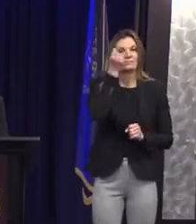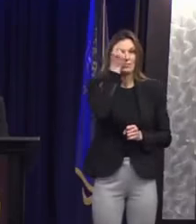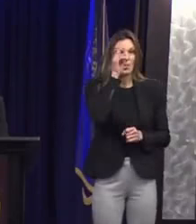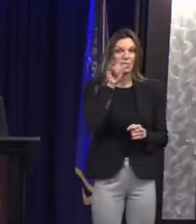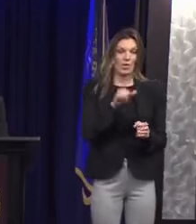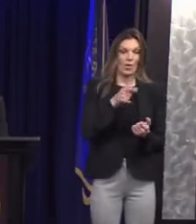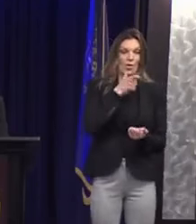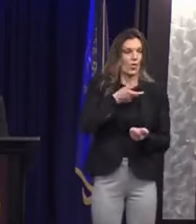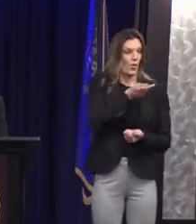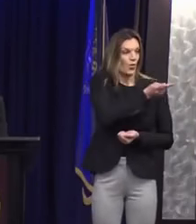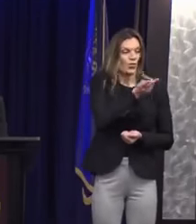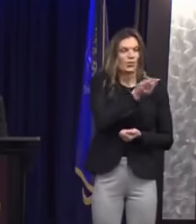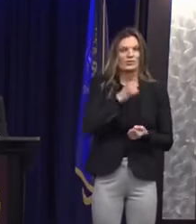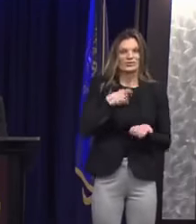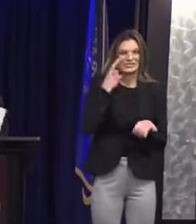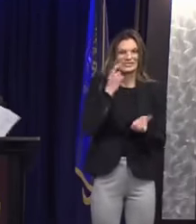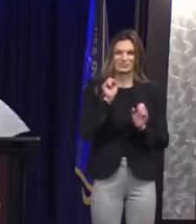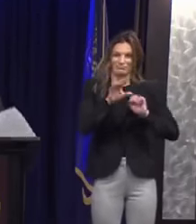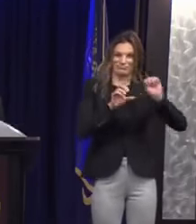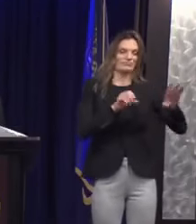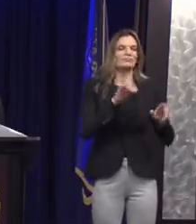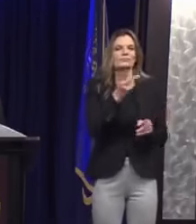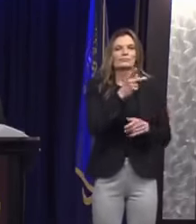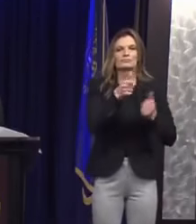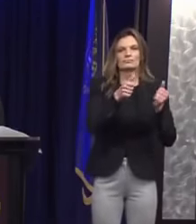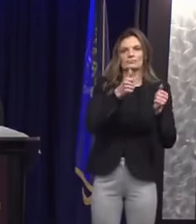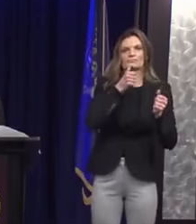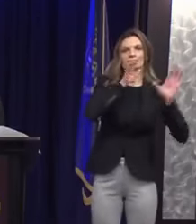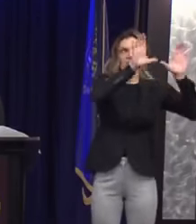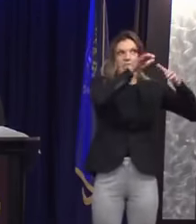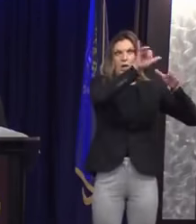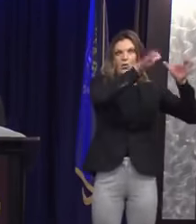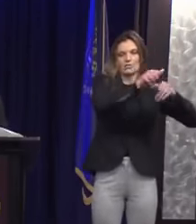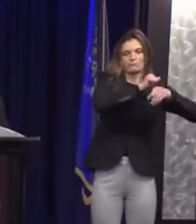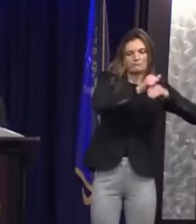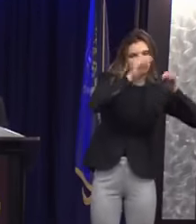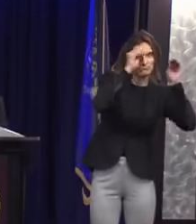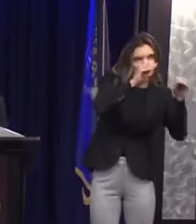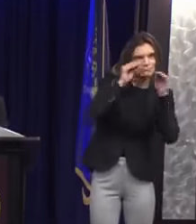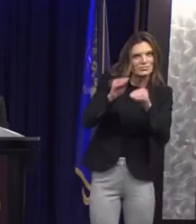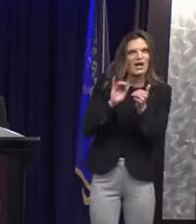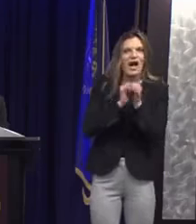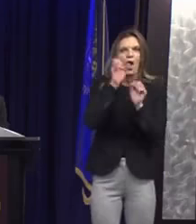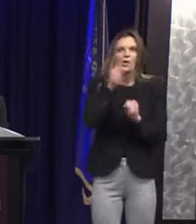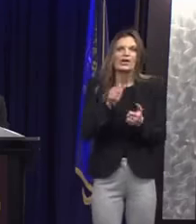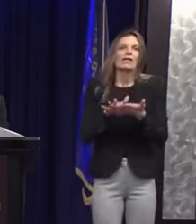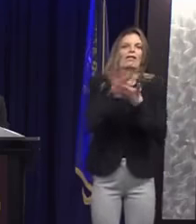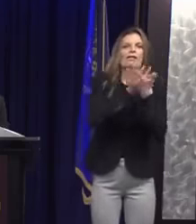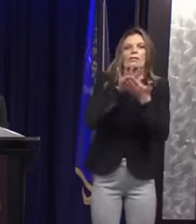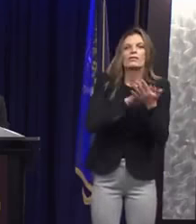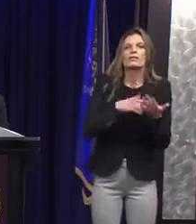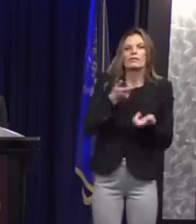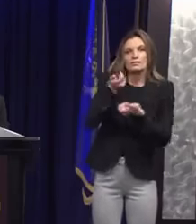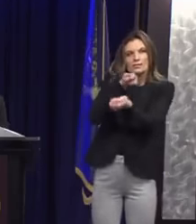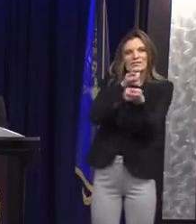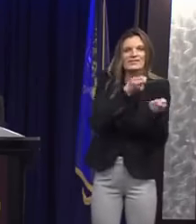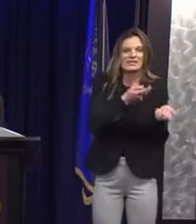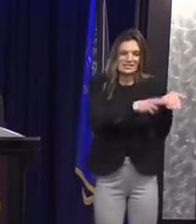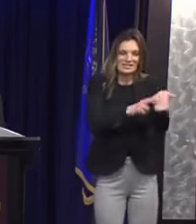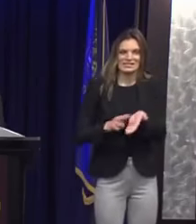petition circulators, had a criminal record for falsifying his voter registration